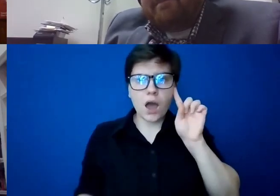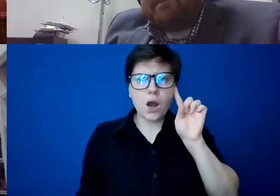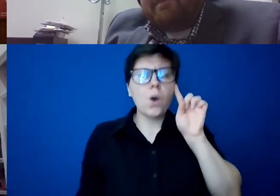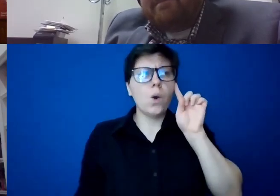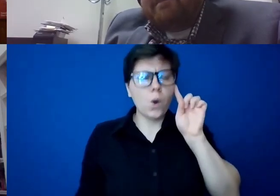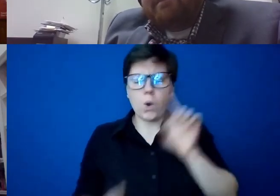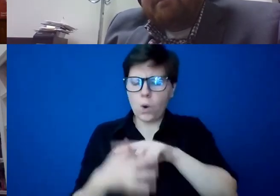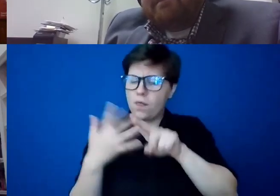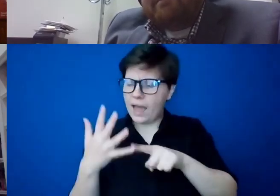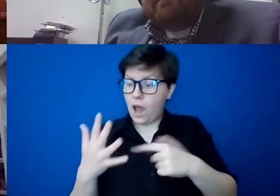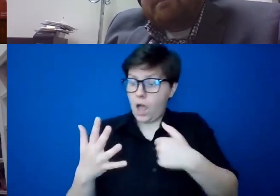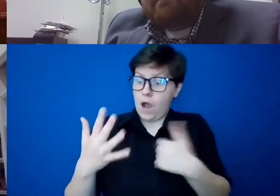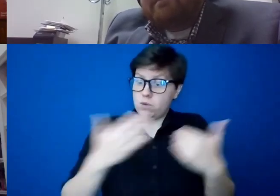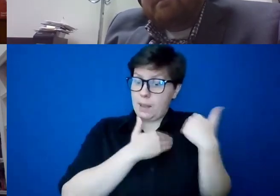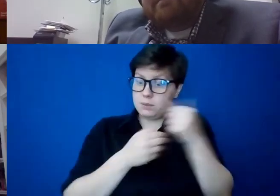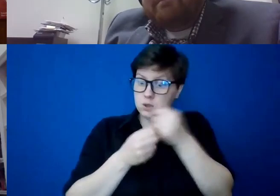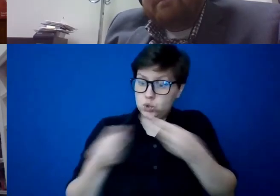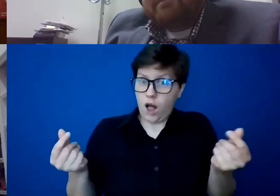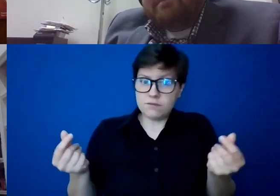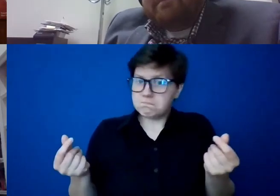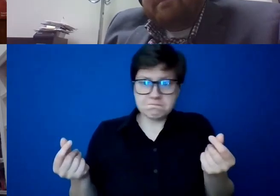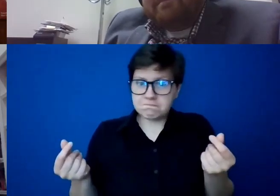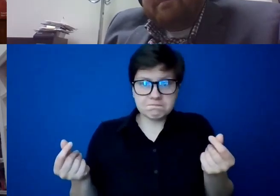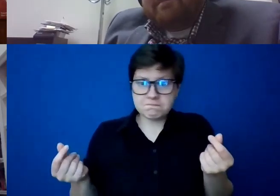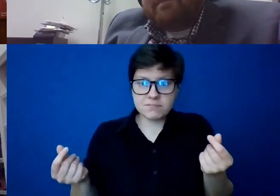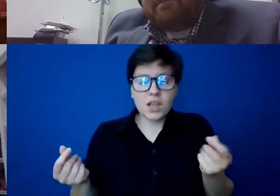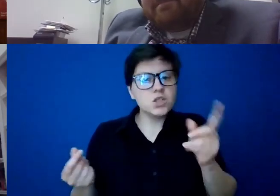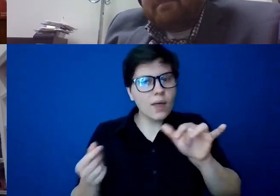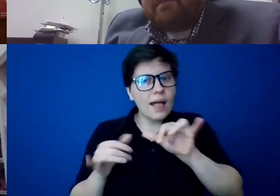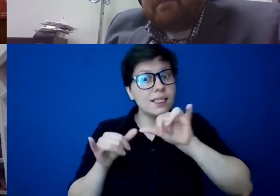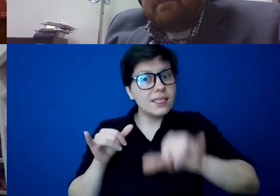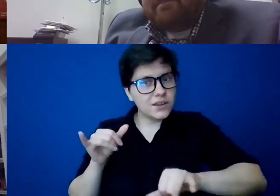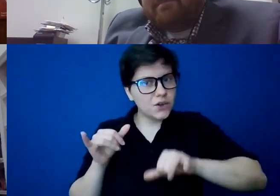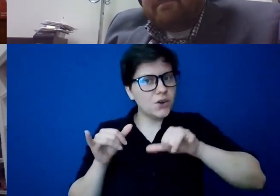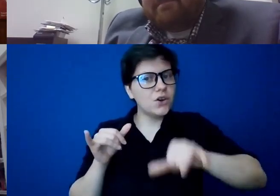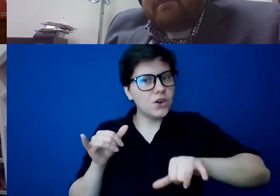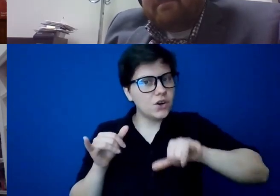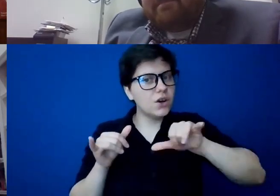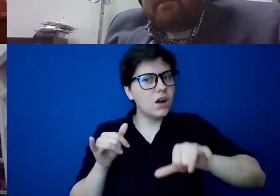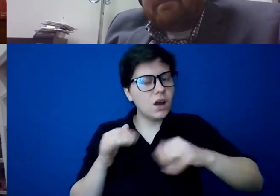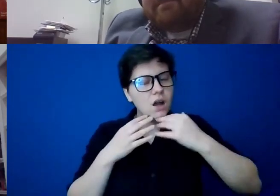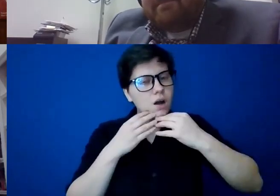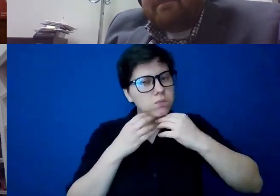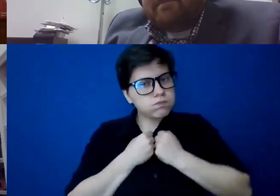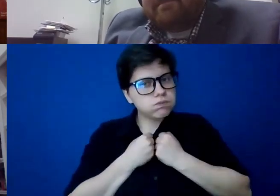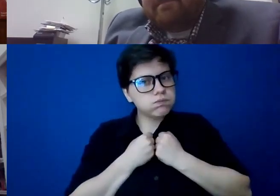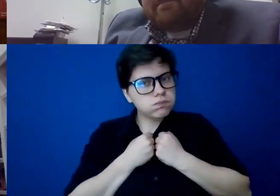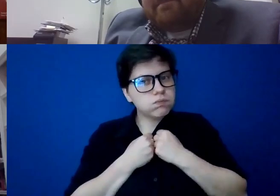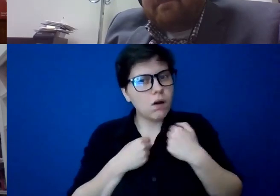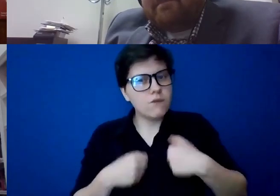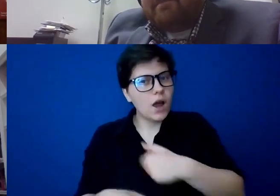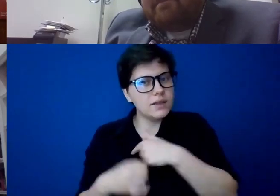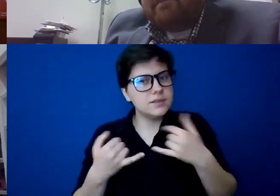has to solve this issue. So the lingering is perhaps the most valuable thing for us to do now.